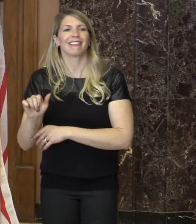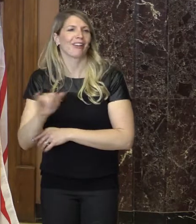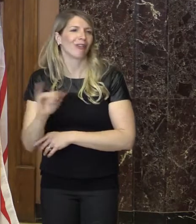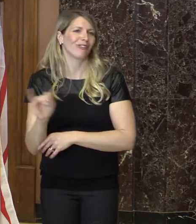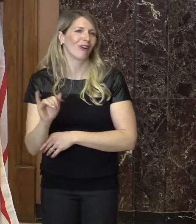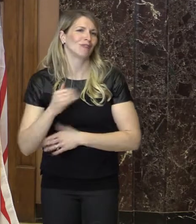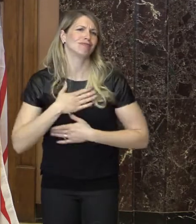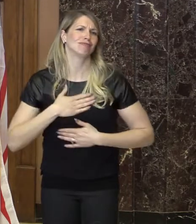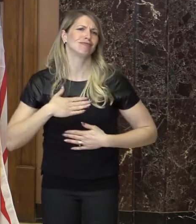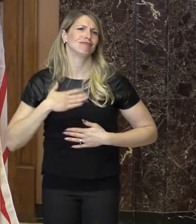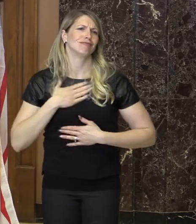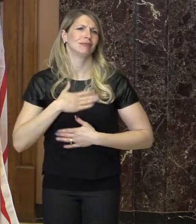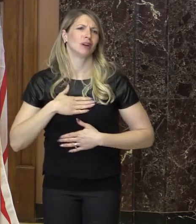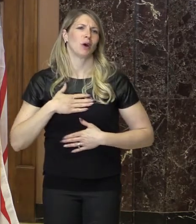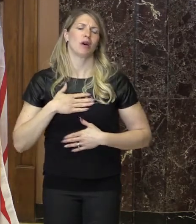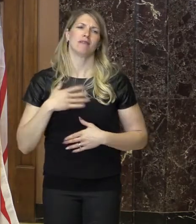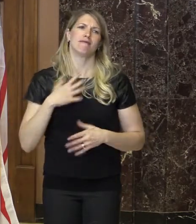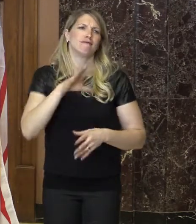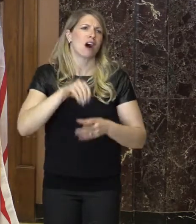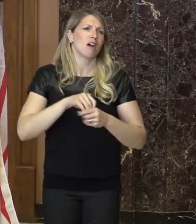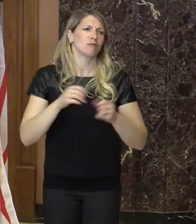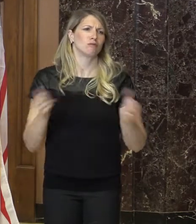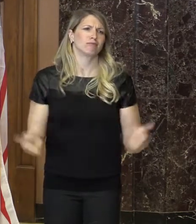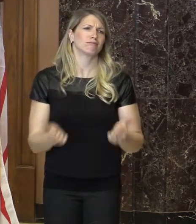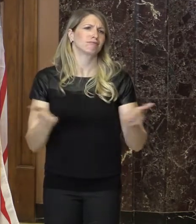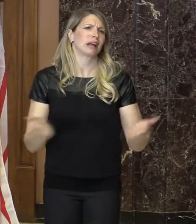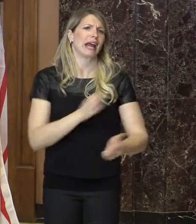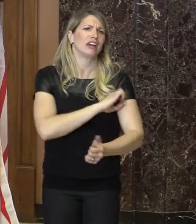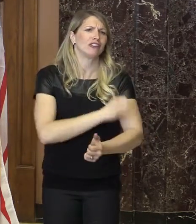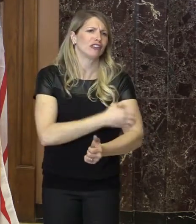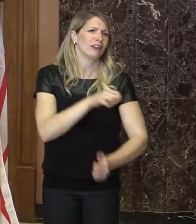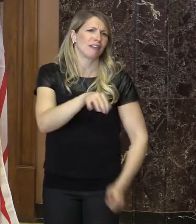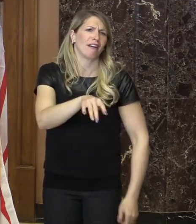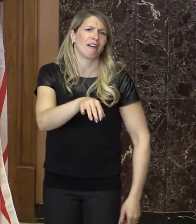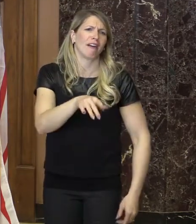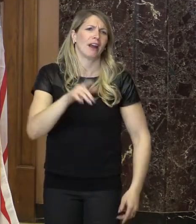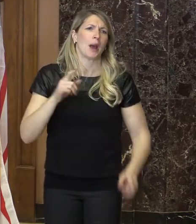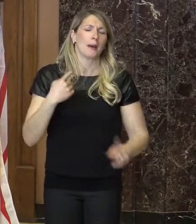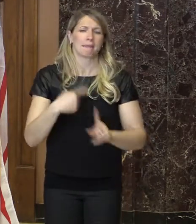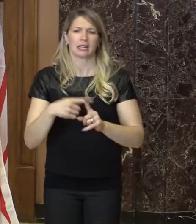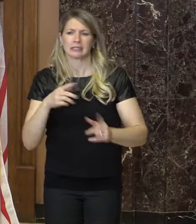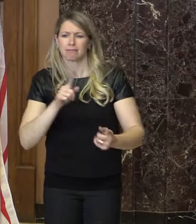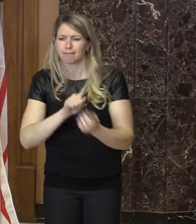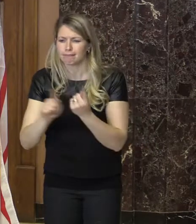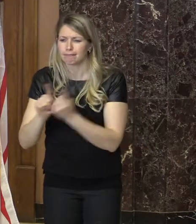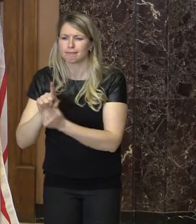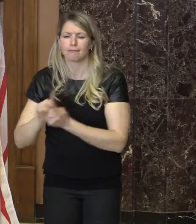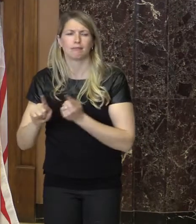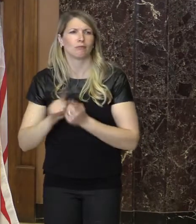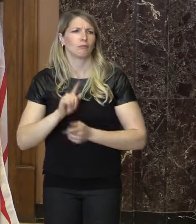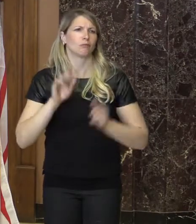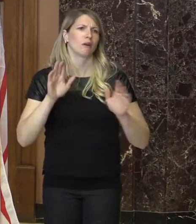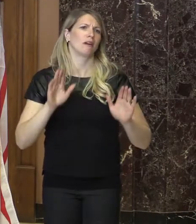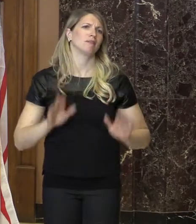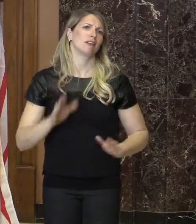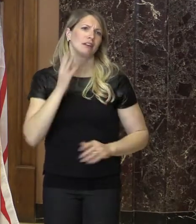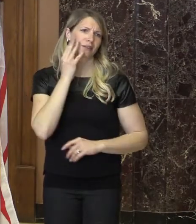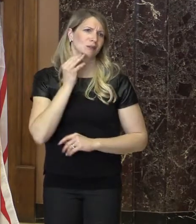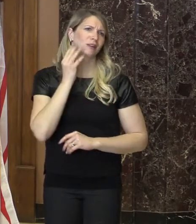of the energy and excitement of athletes from around the world was an amazing experience.